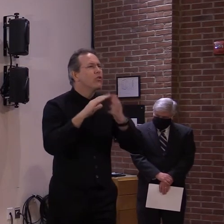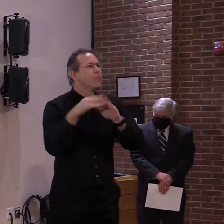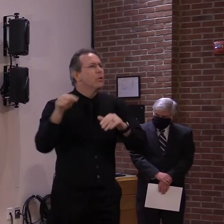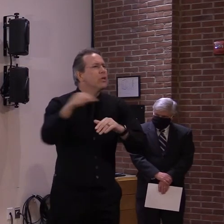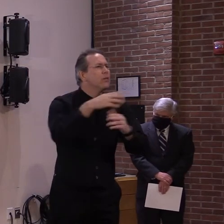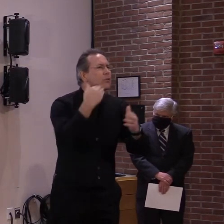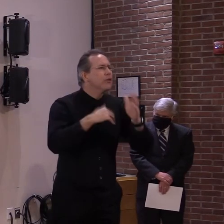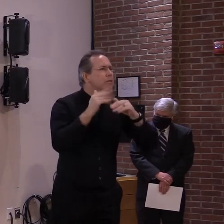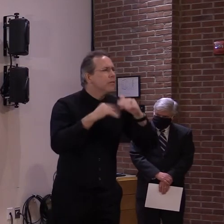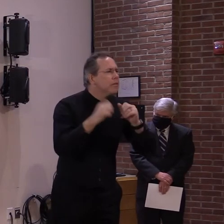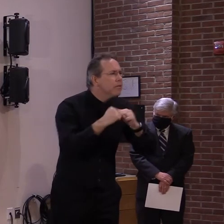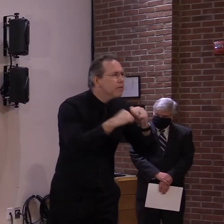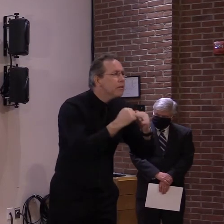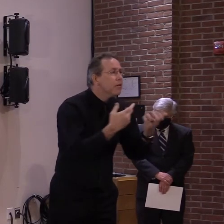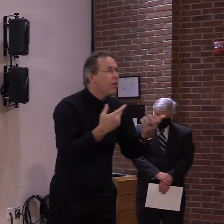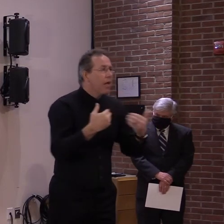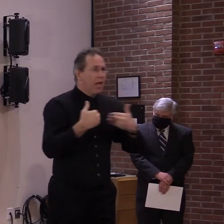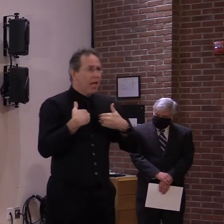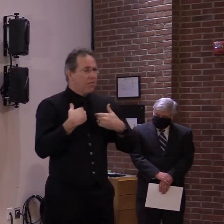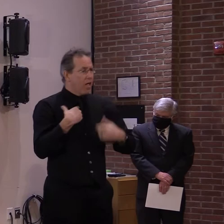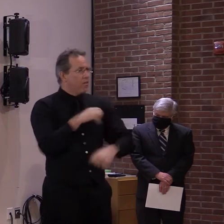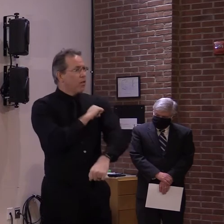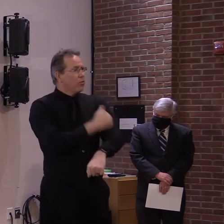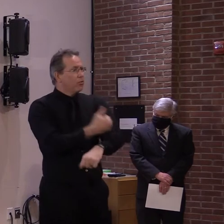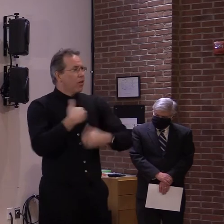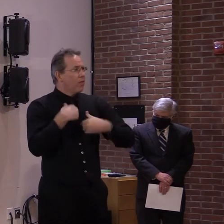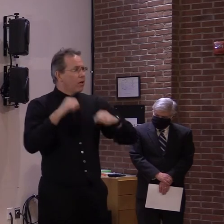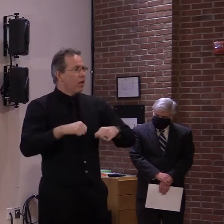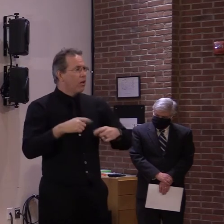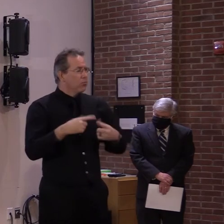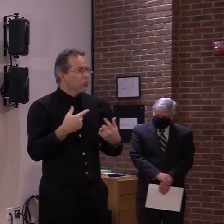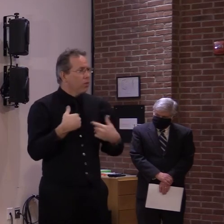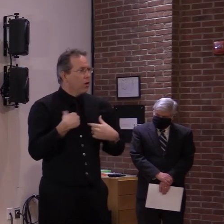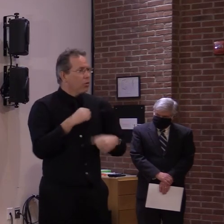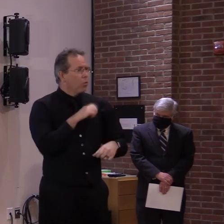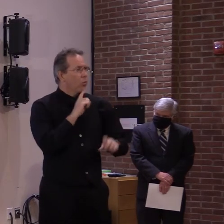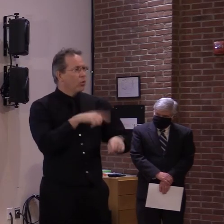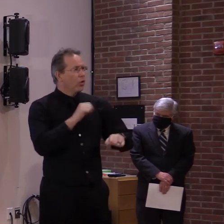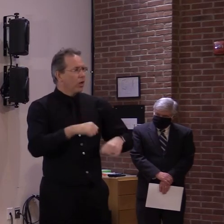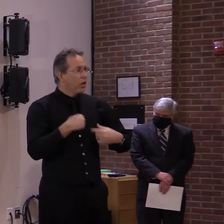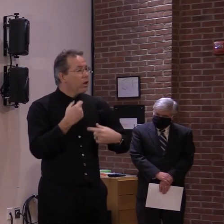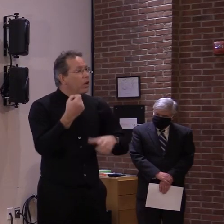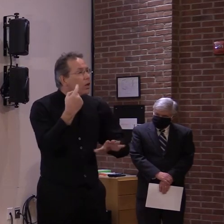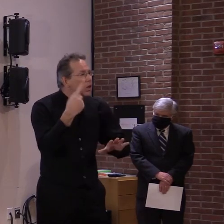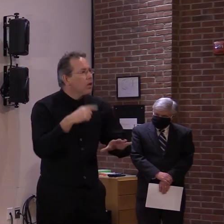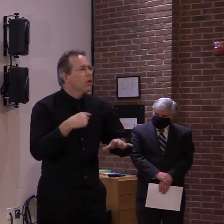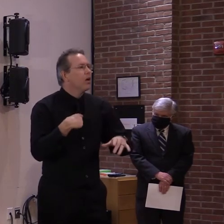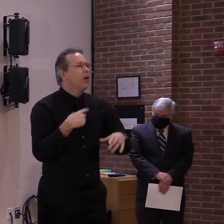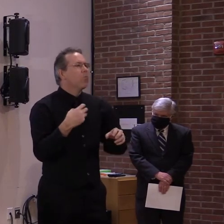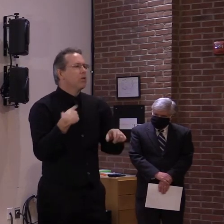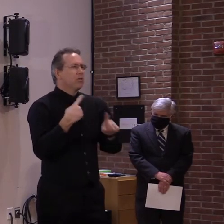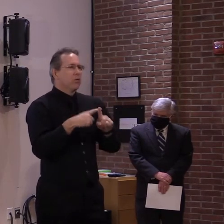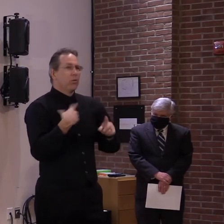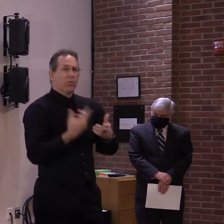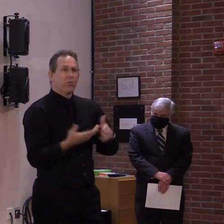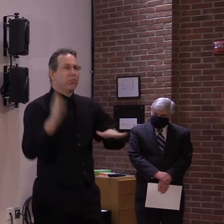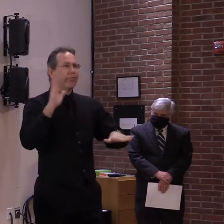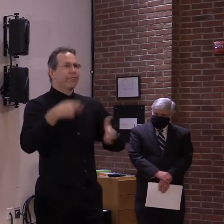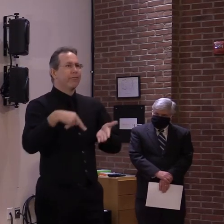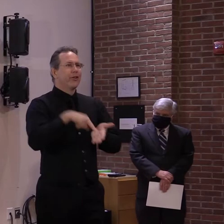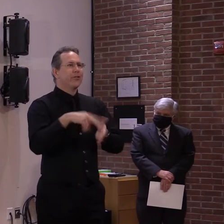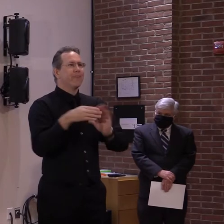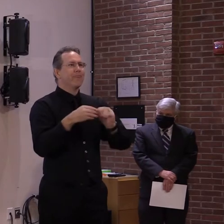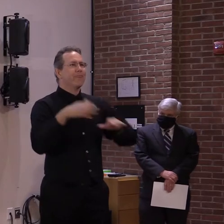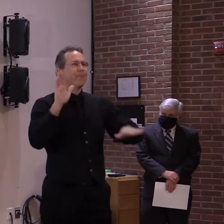only have a short window, uh, to do it. We had to do it, uh, by today, as a matter of fact. So, um, this is,